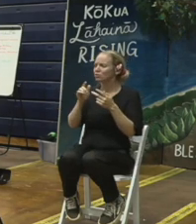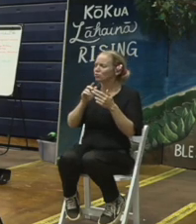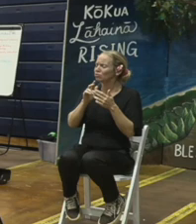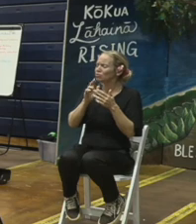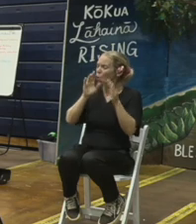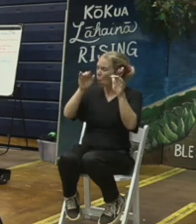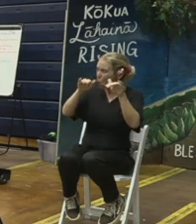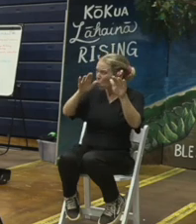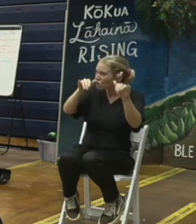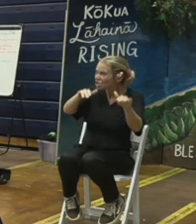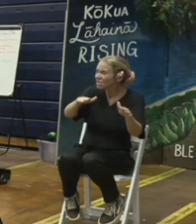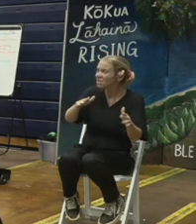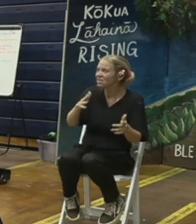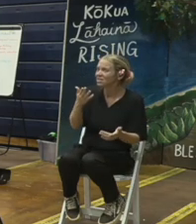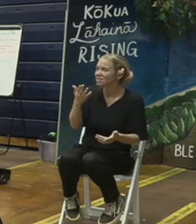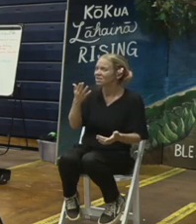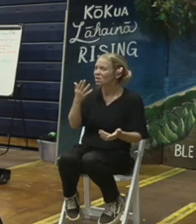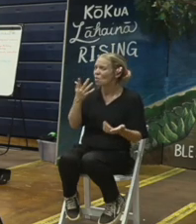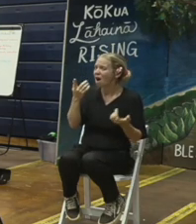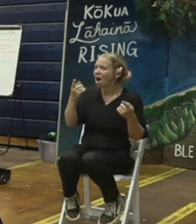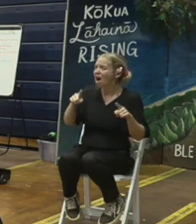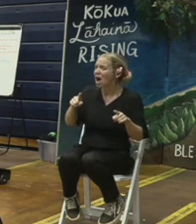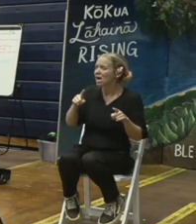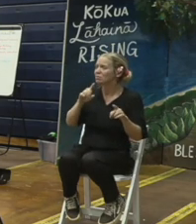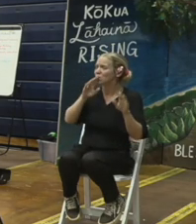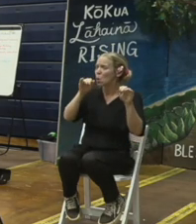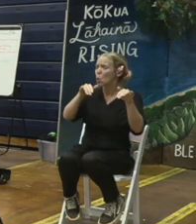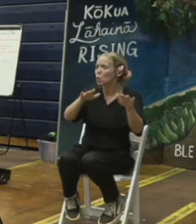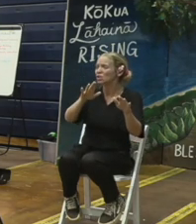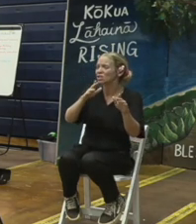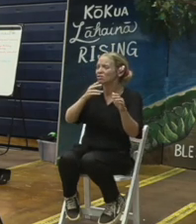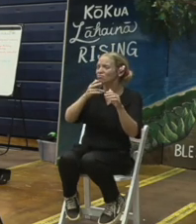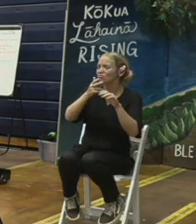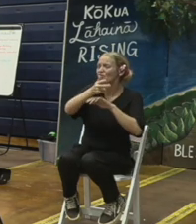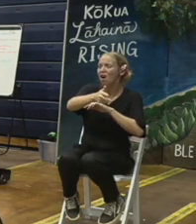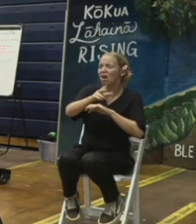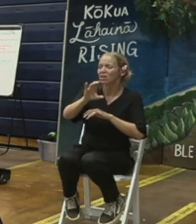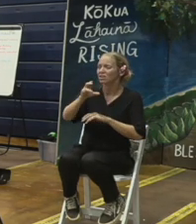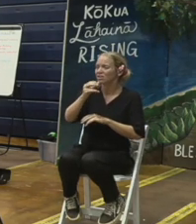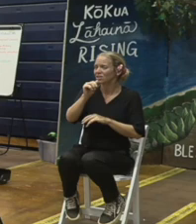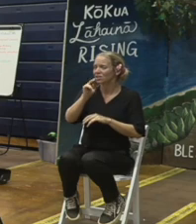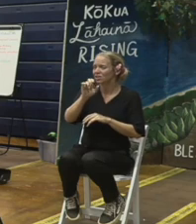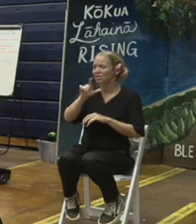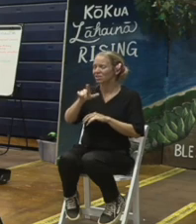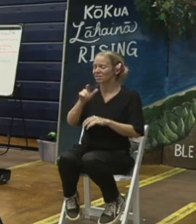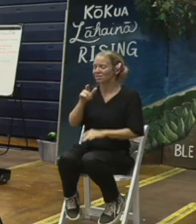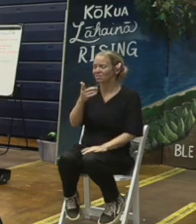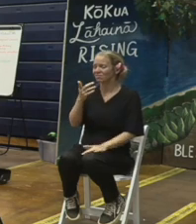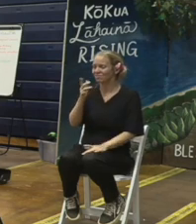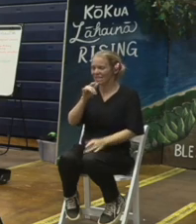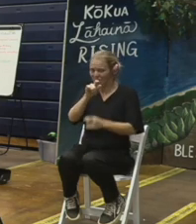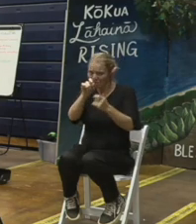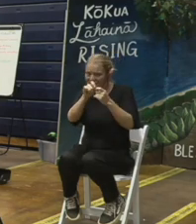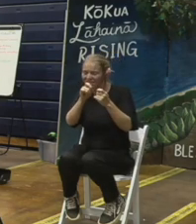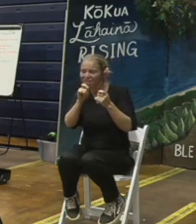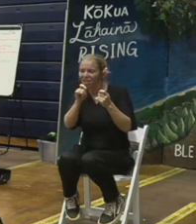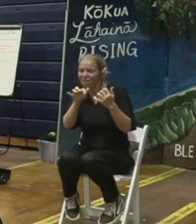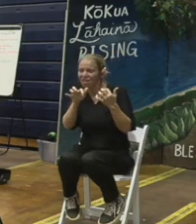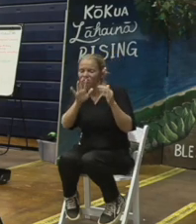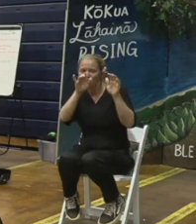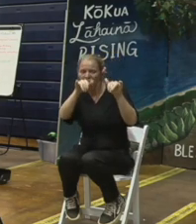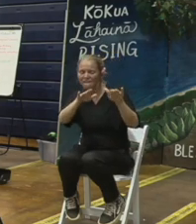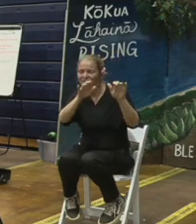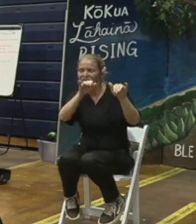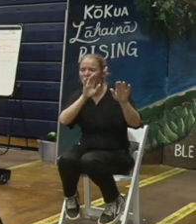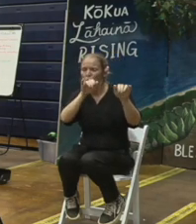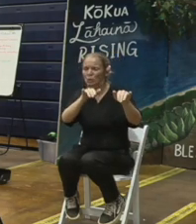risk taking this across the ocean and across the channel going across Ala Nuihaha to get it over to Kaho'olawe